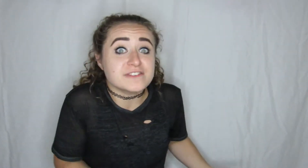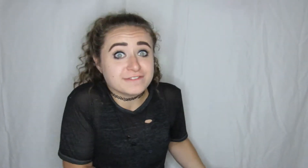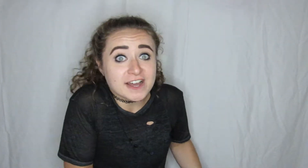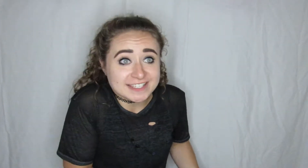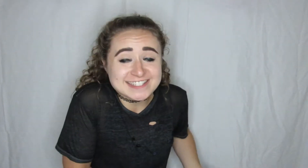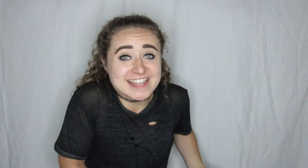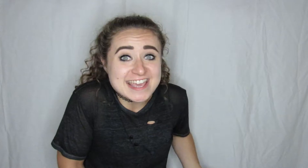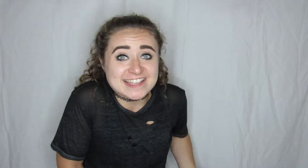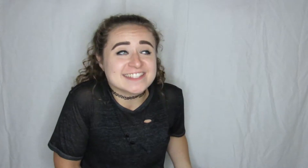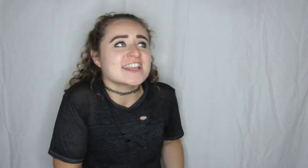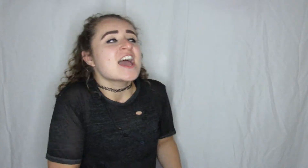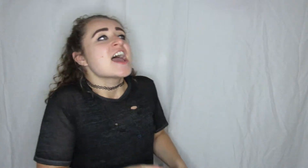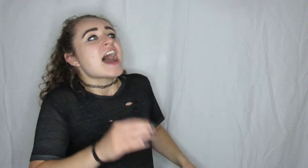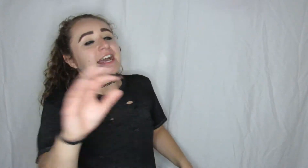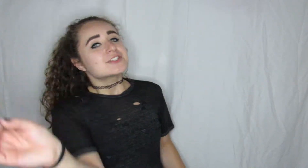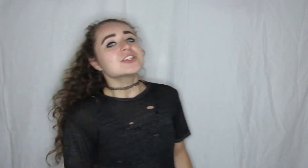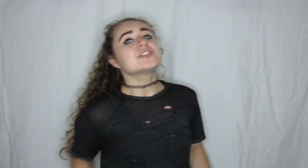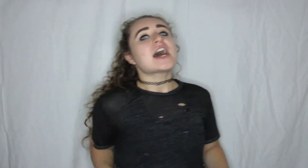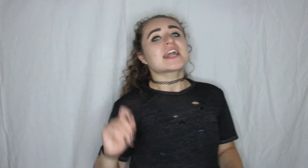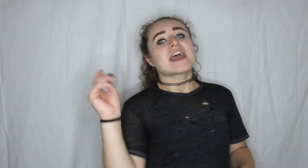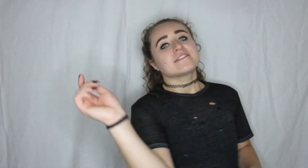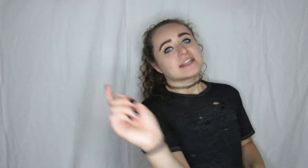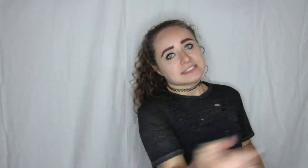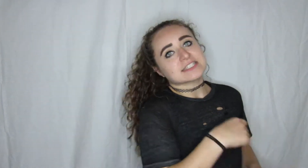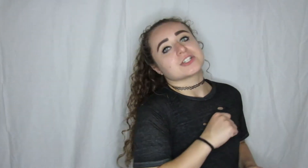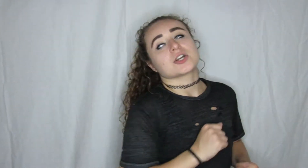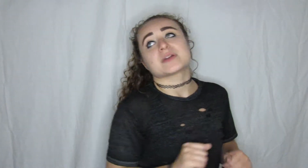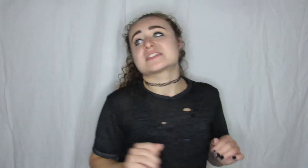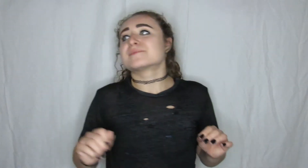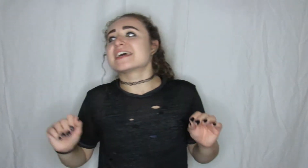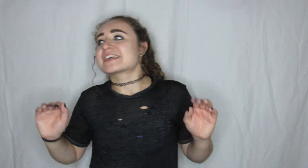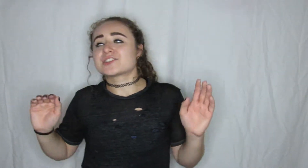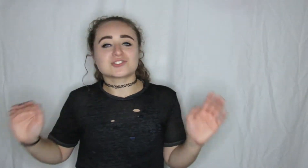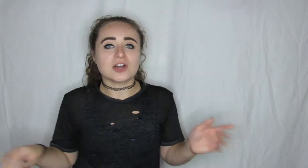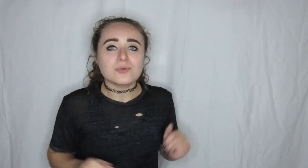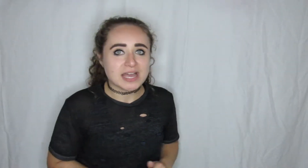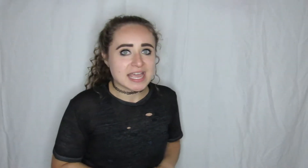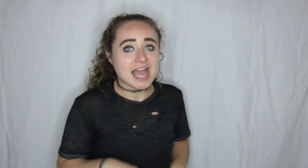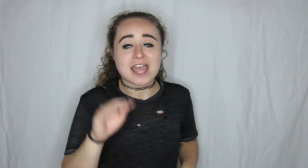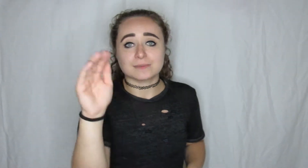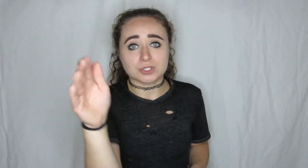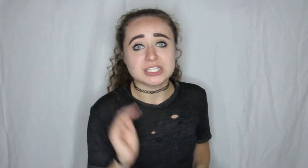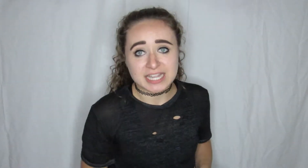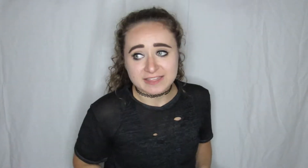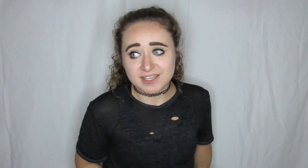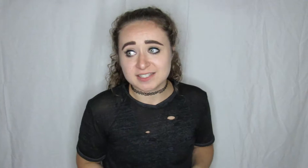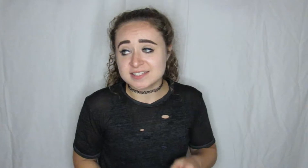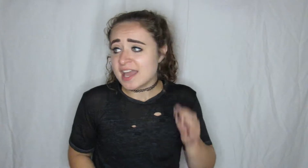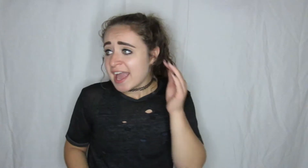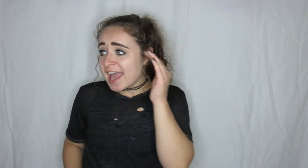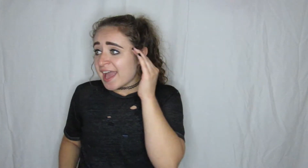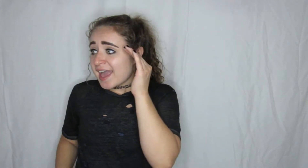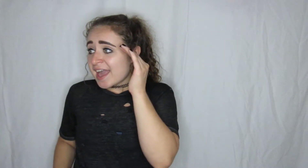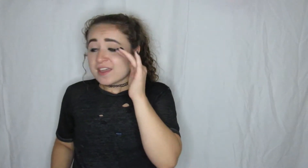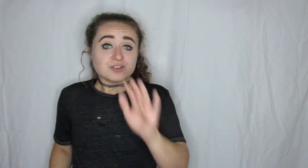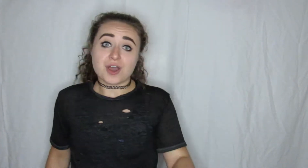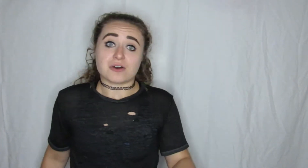the fuck is this I screenshotted it and then I deleted her because I'm like there's no way I am looking at this no